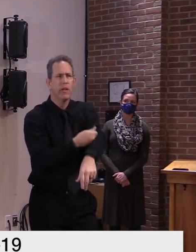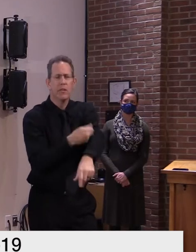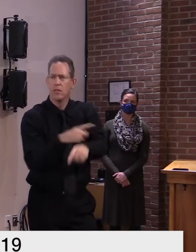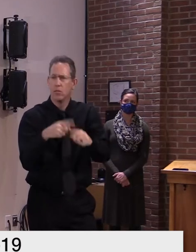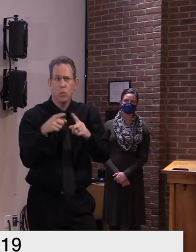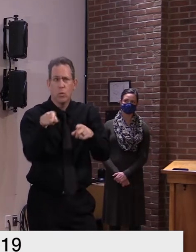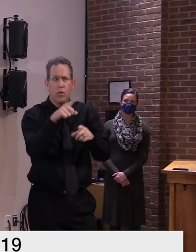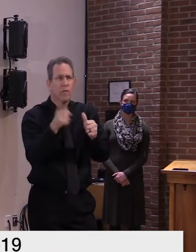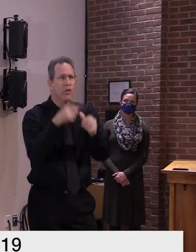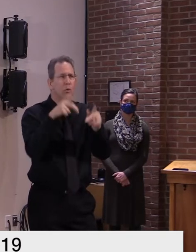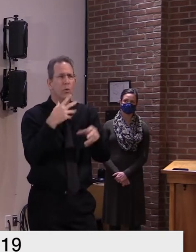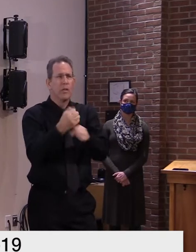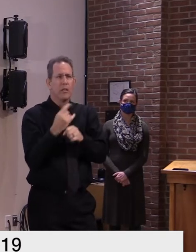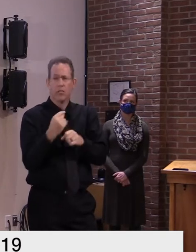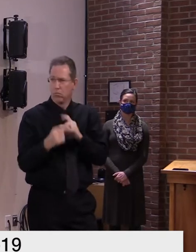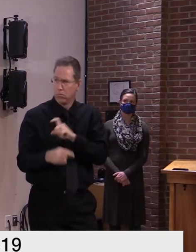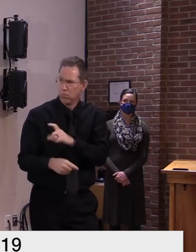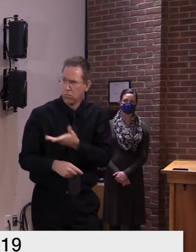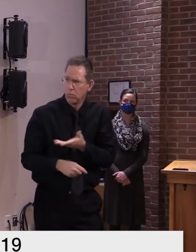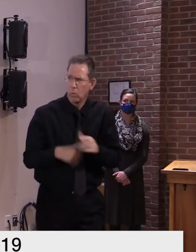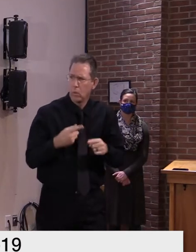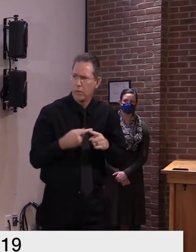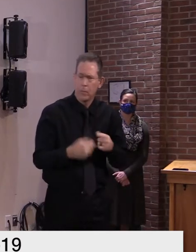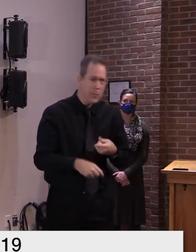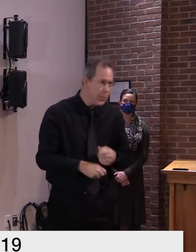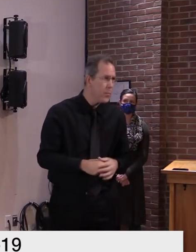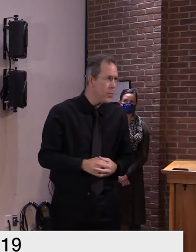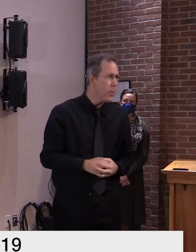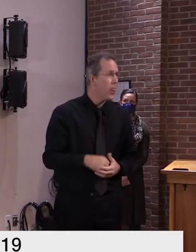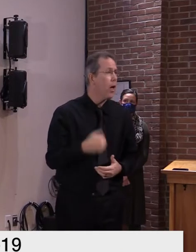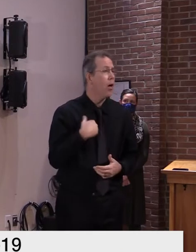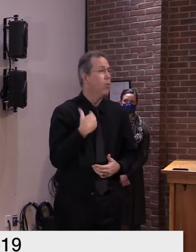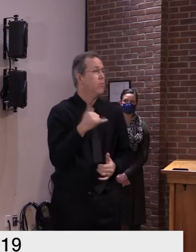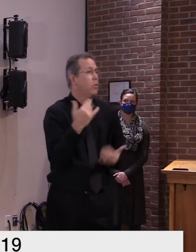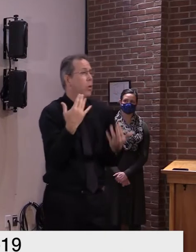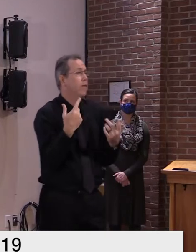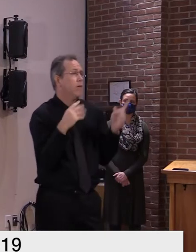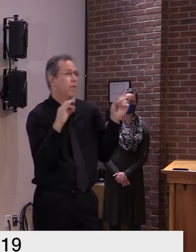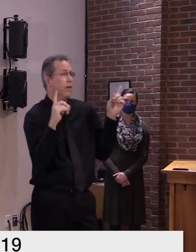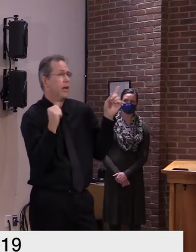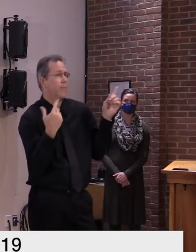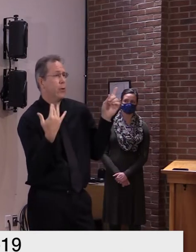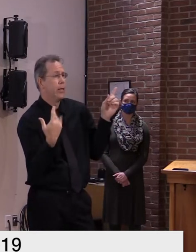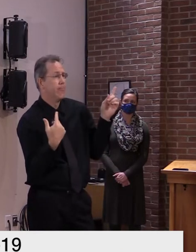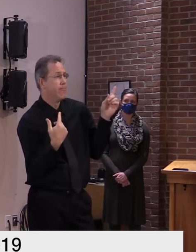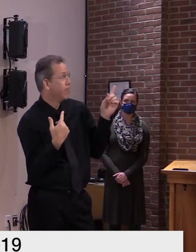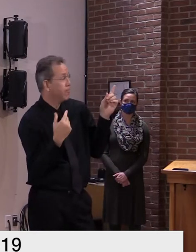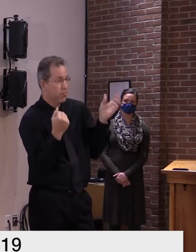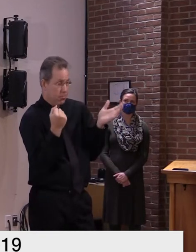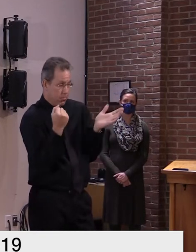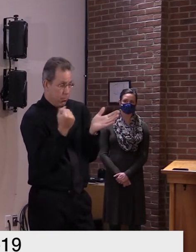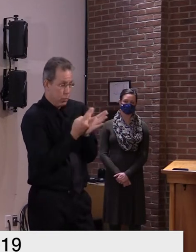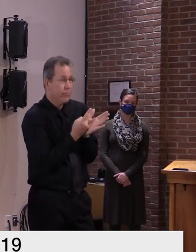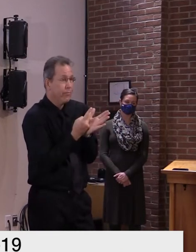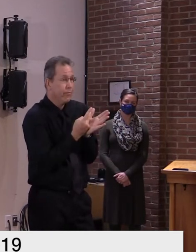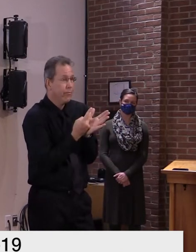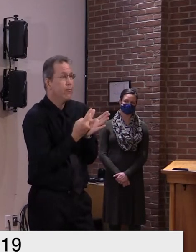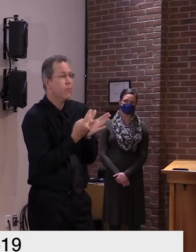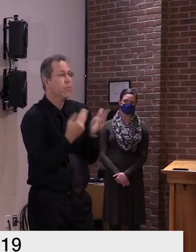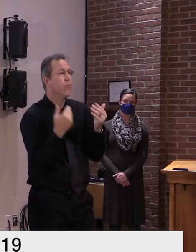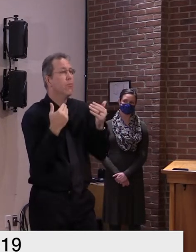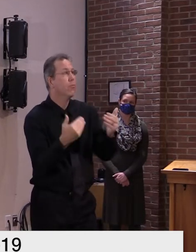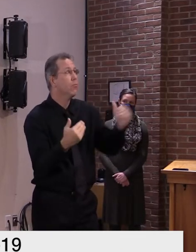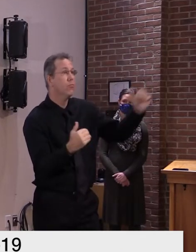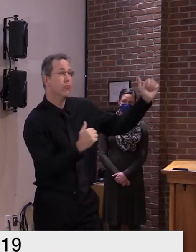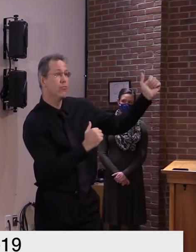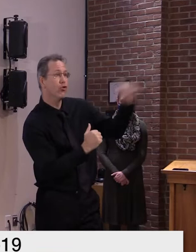approval the cdc has to sign off as well then they have to be shipped to us so and then we can distribute from there so we're not talking